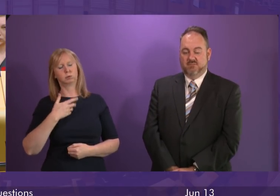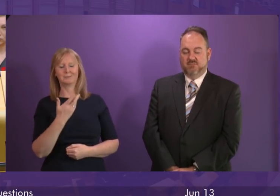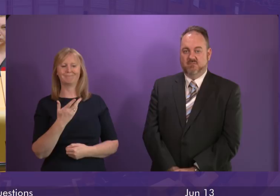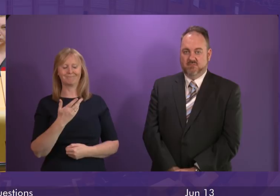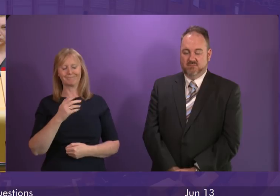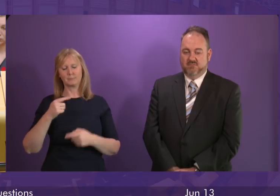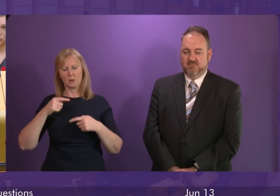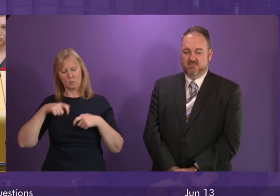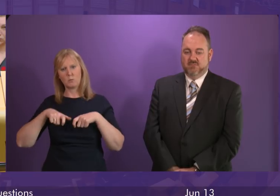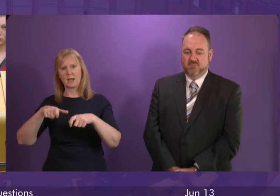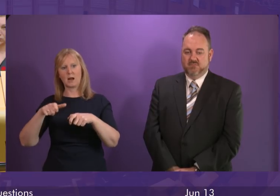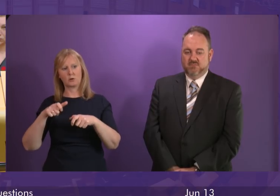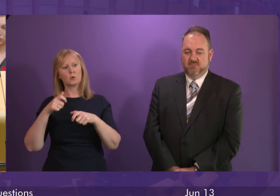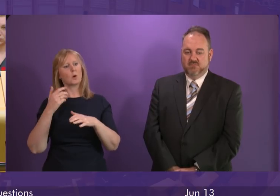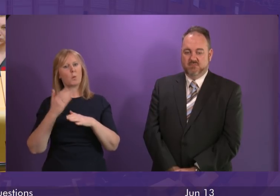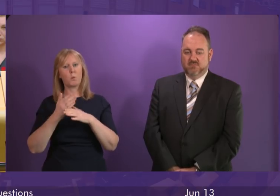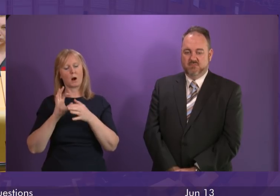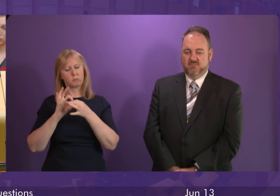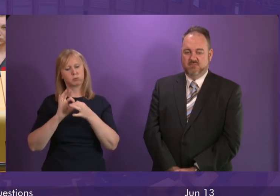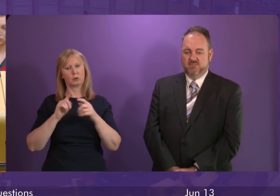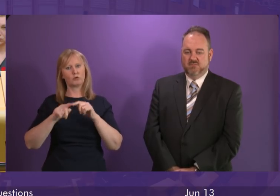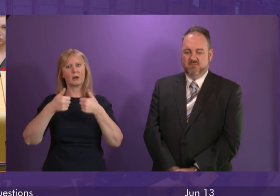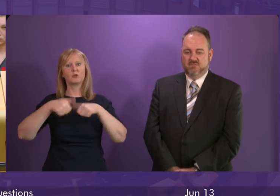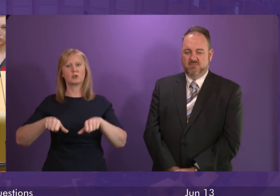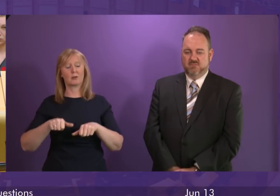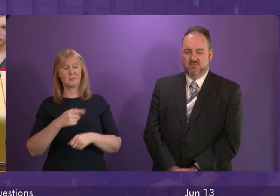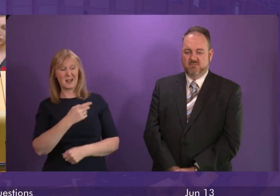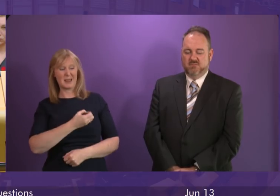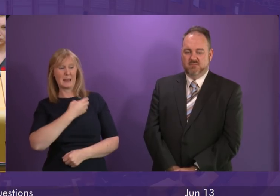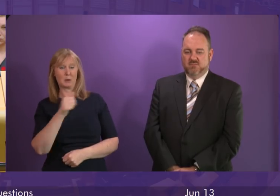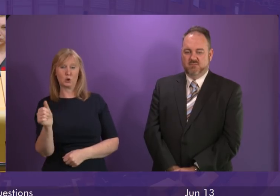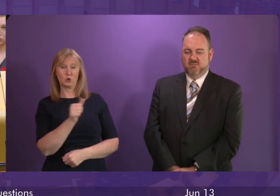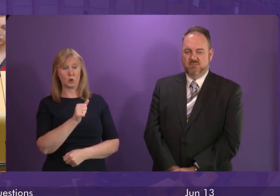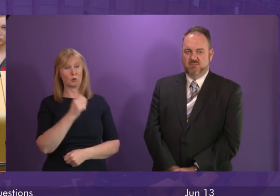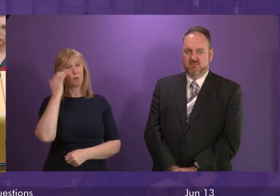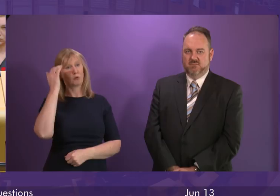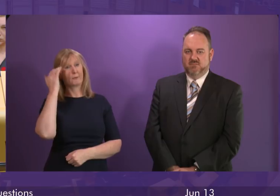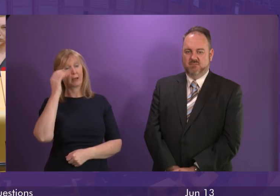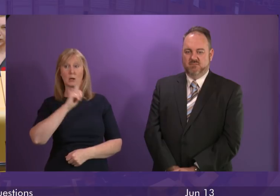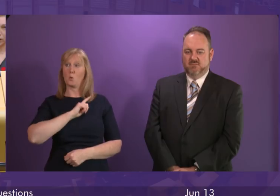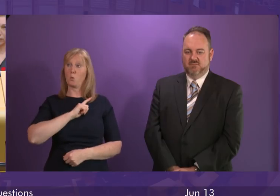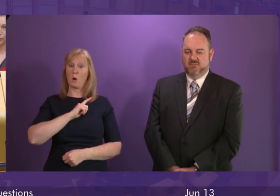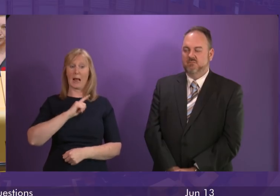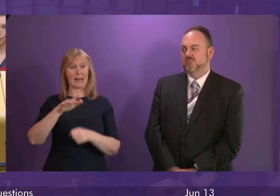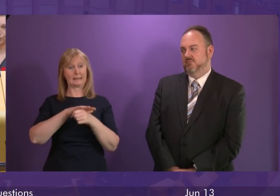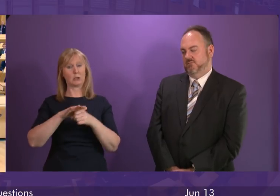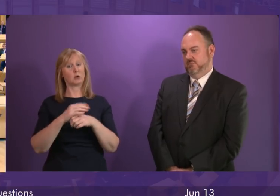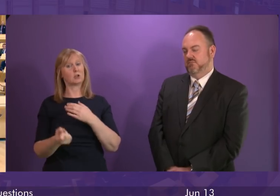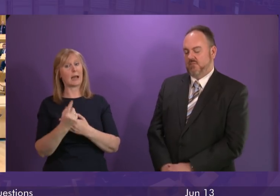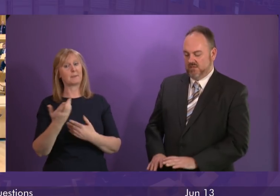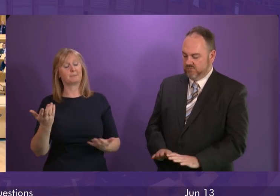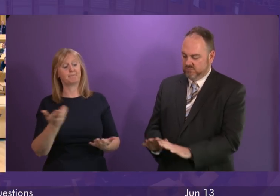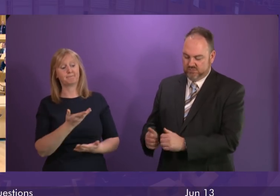continue to do the work we can to resolve it but perhaps Labour should spend a bit more time reflecting on why we find ourselves in this situation.